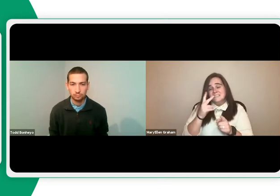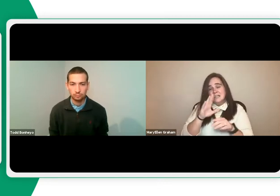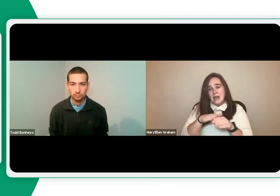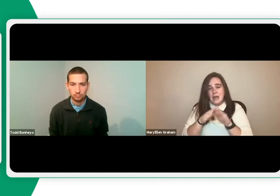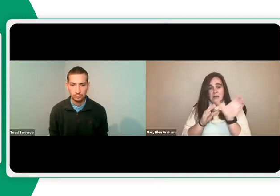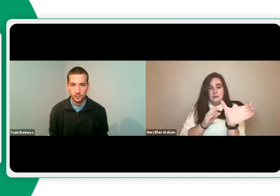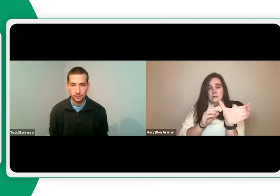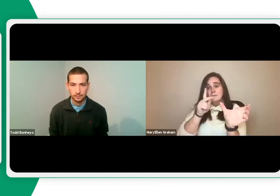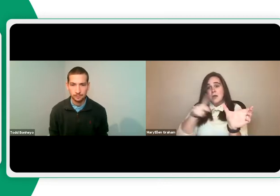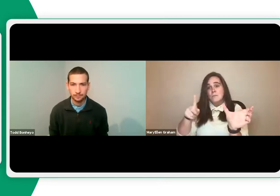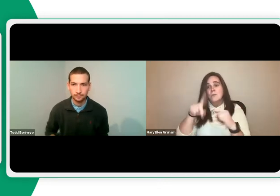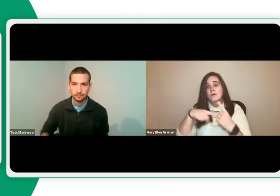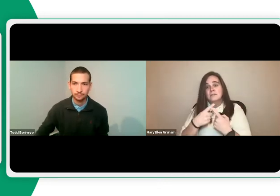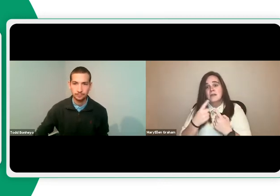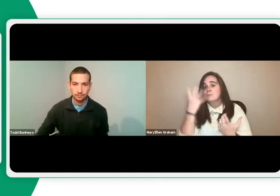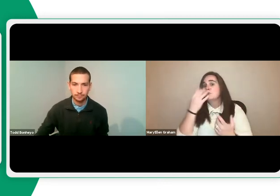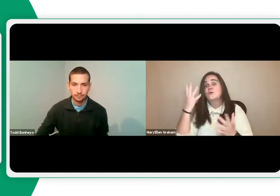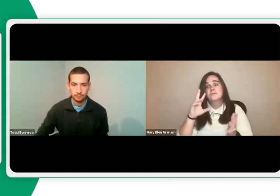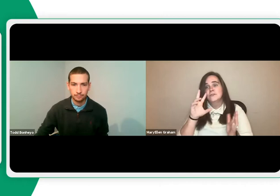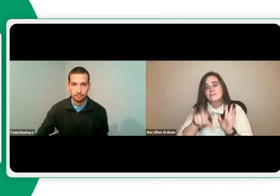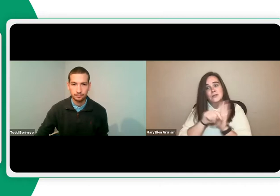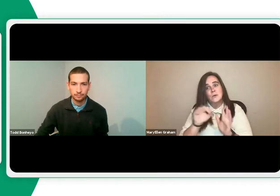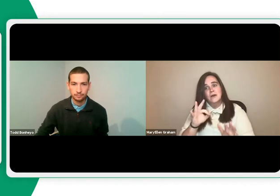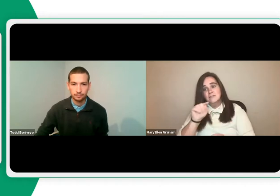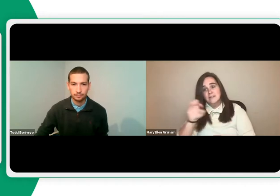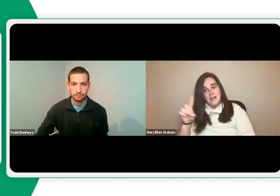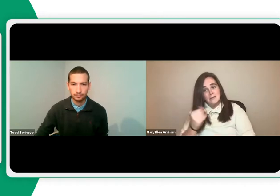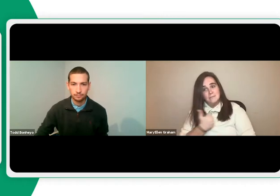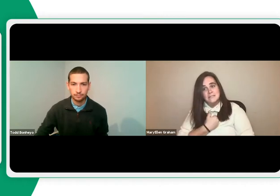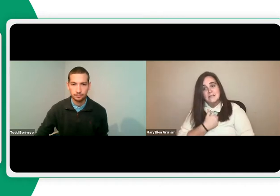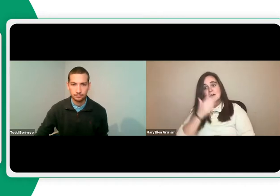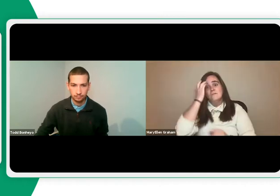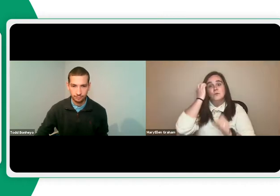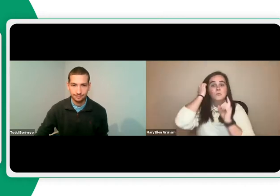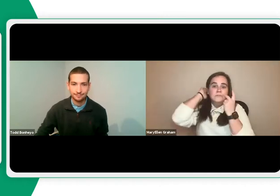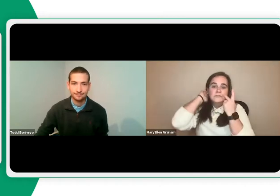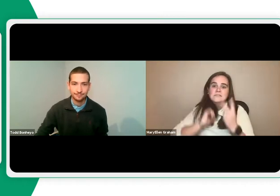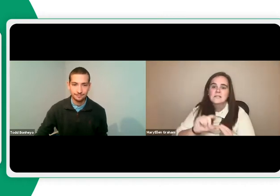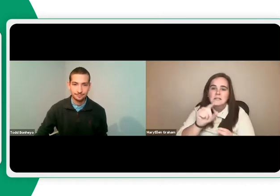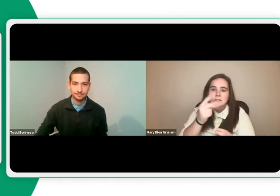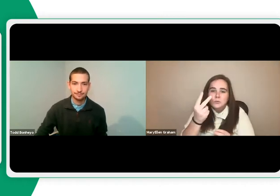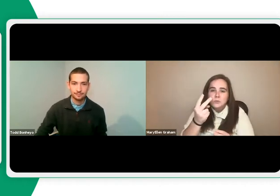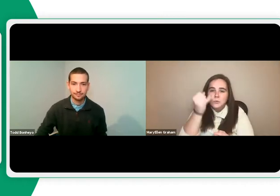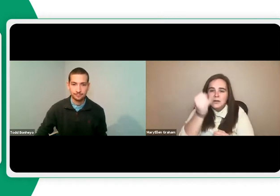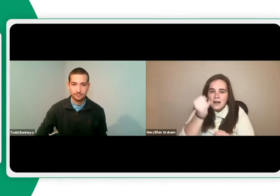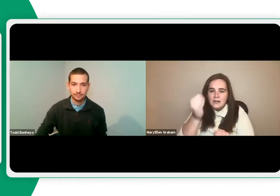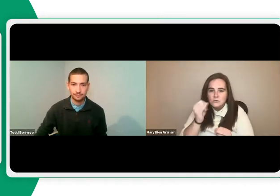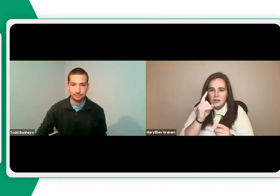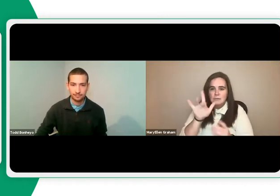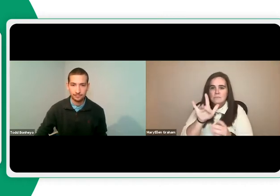make it a full screen view, and you should see a beautiful video of Todd and myself, and